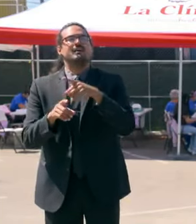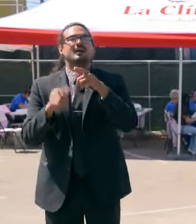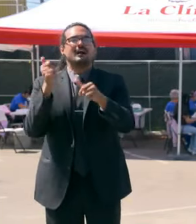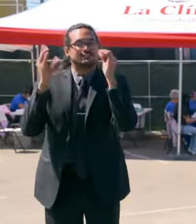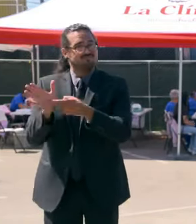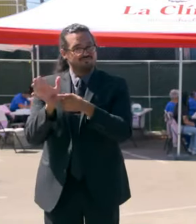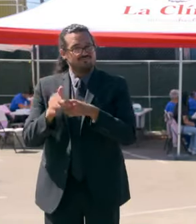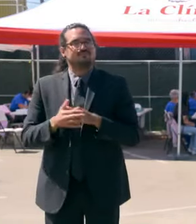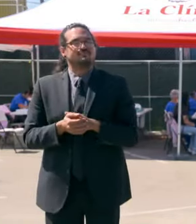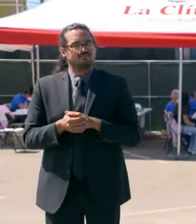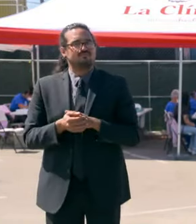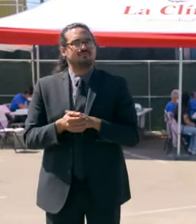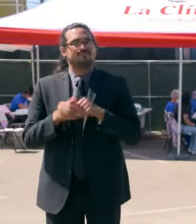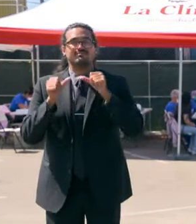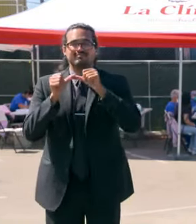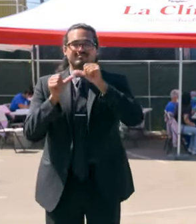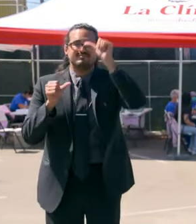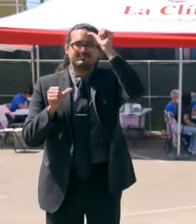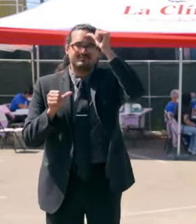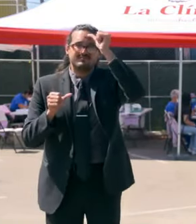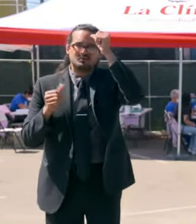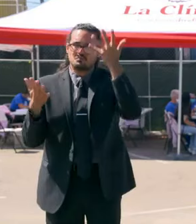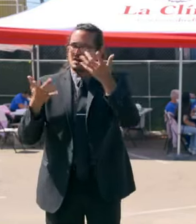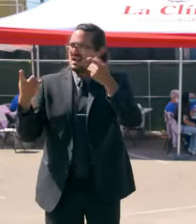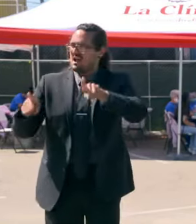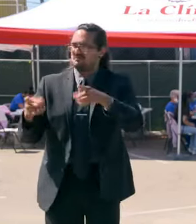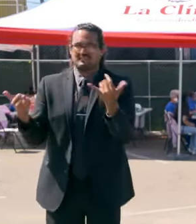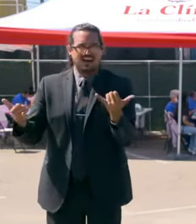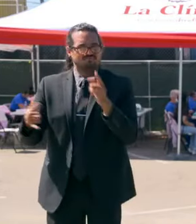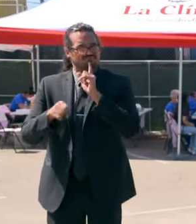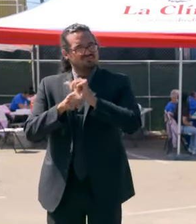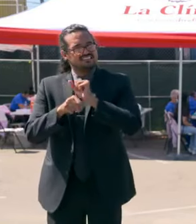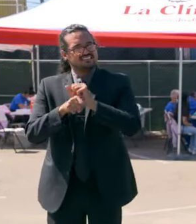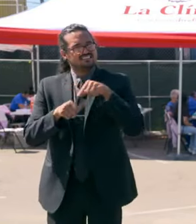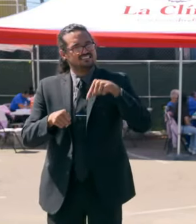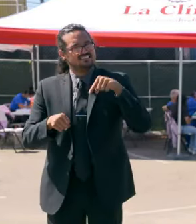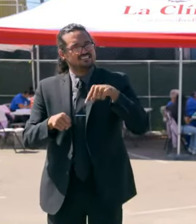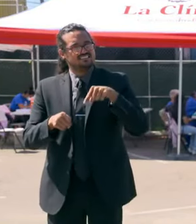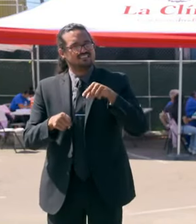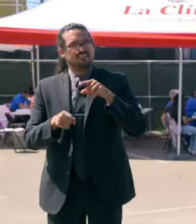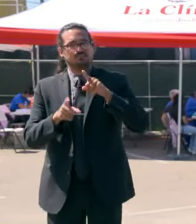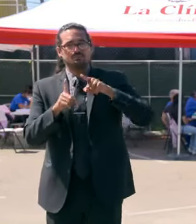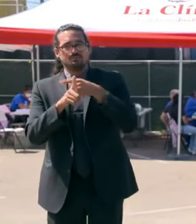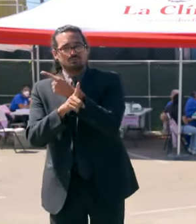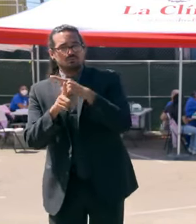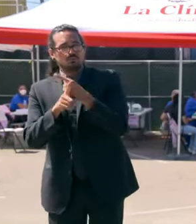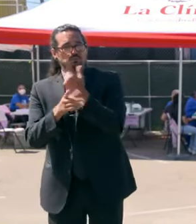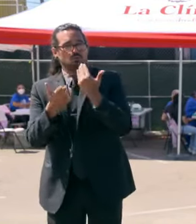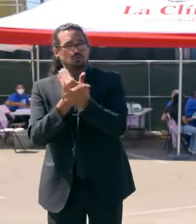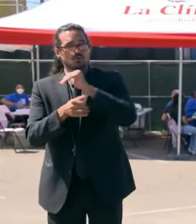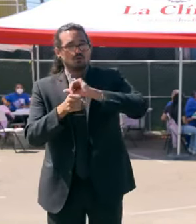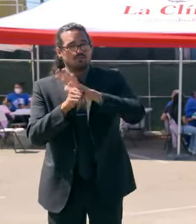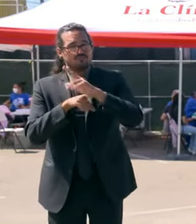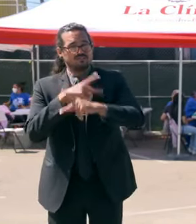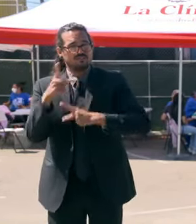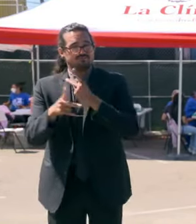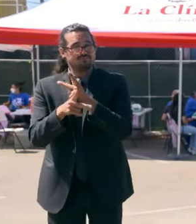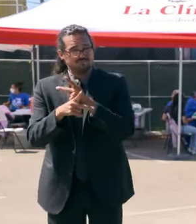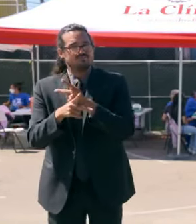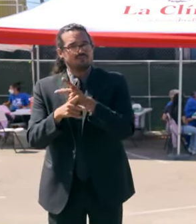We continue on. As things change, as the mutations change, as sequencing directs us in different ways,